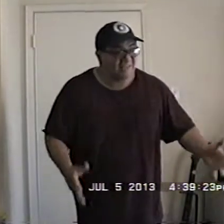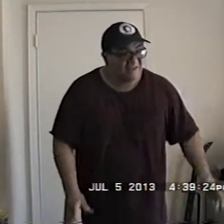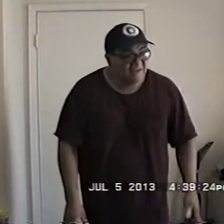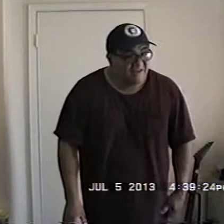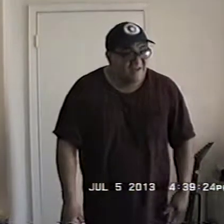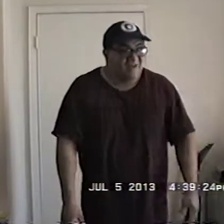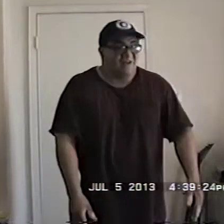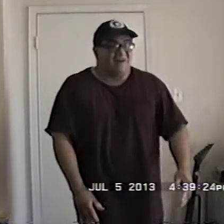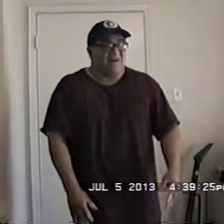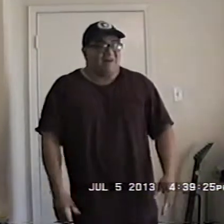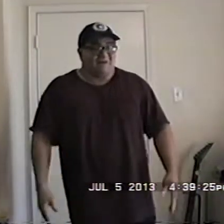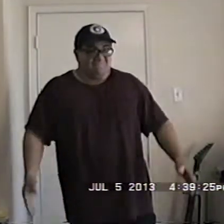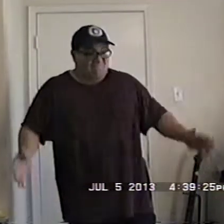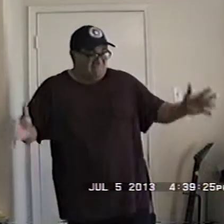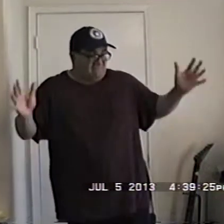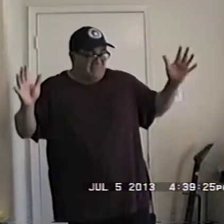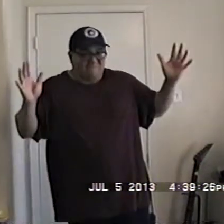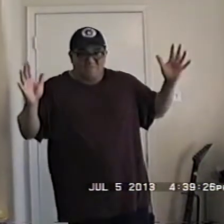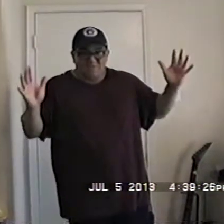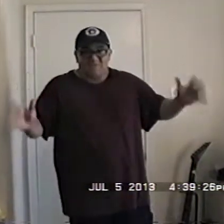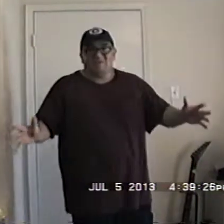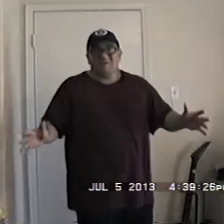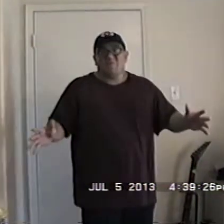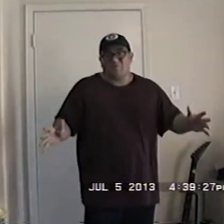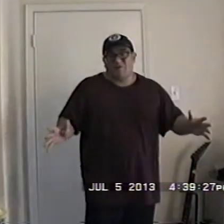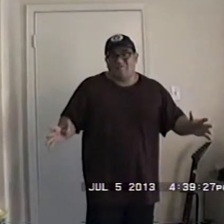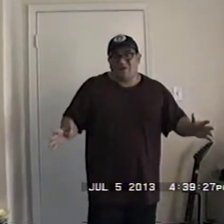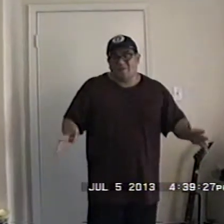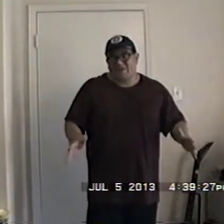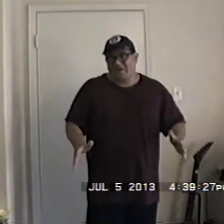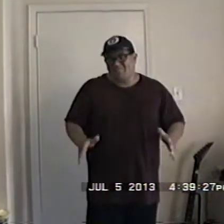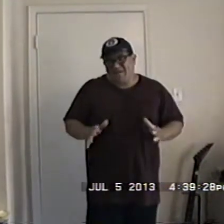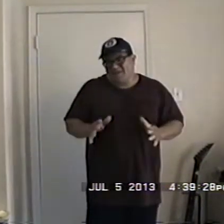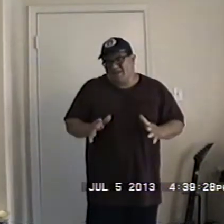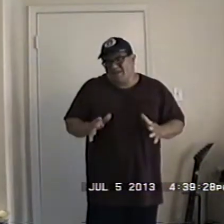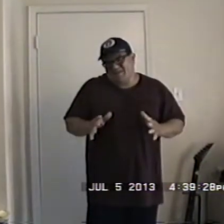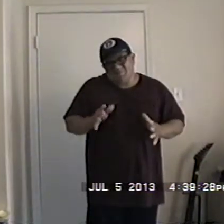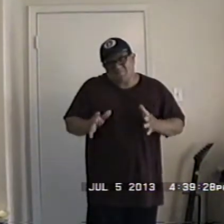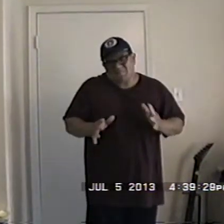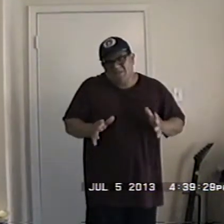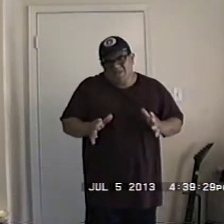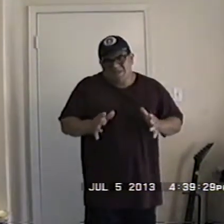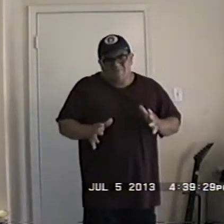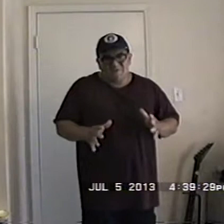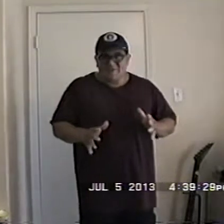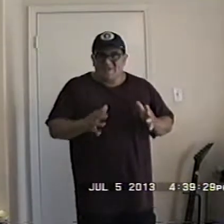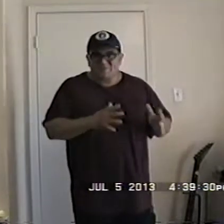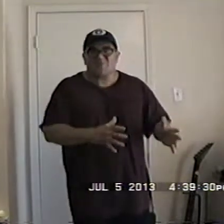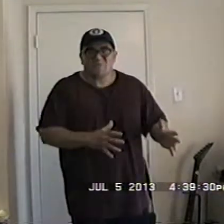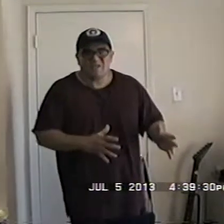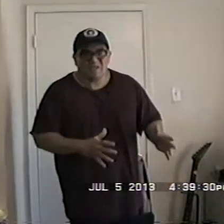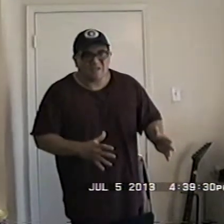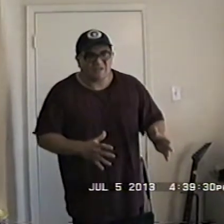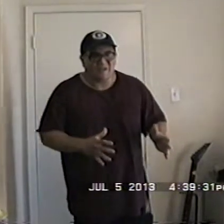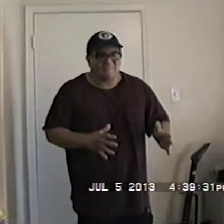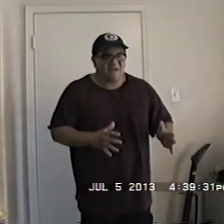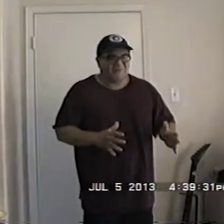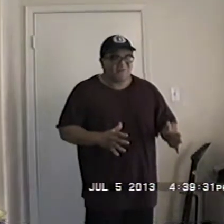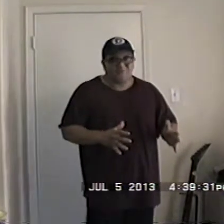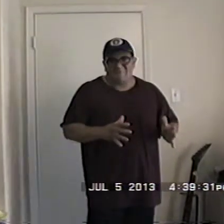the next thing I want to talk about mainly I mean if you're going to get a degree a master's or a